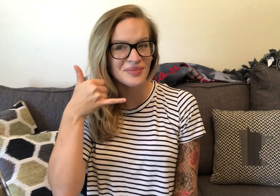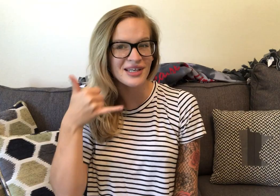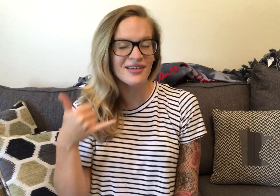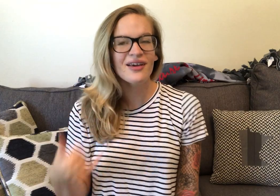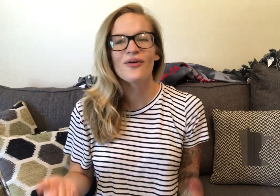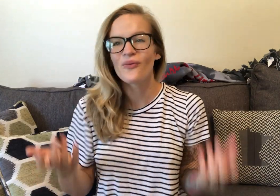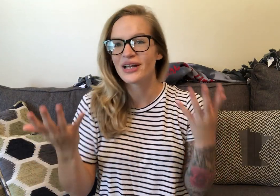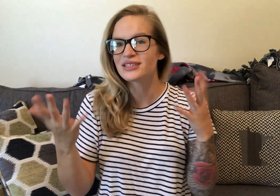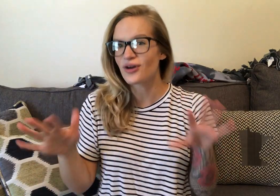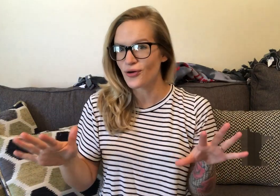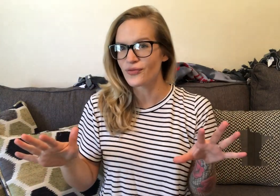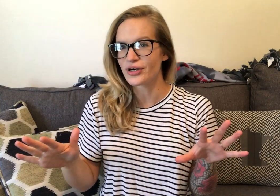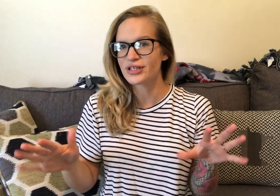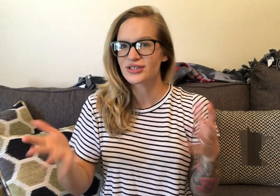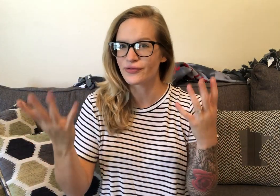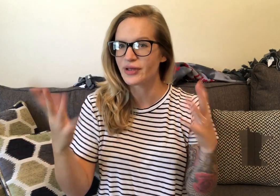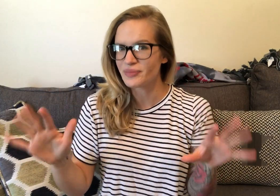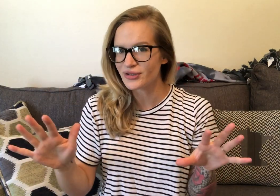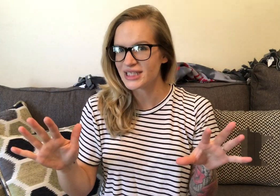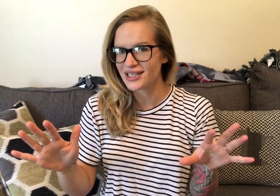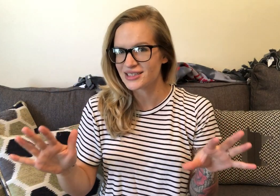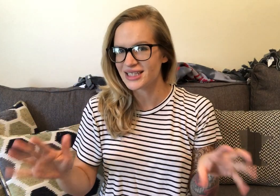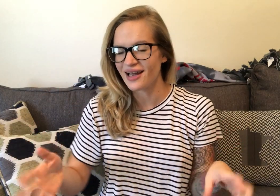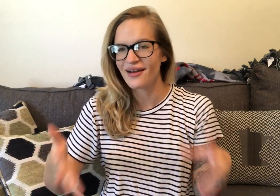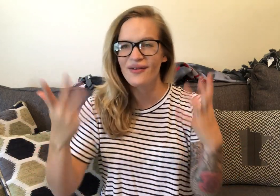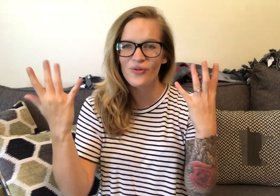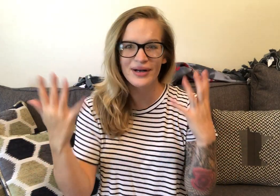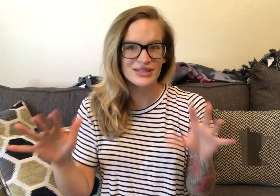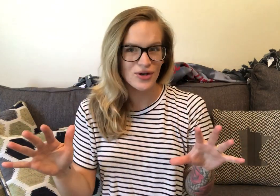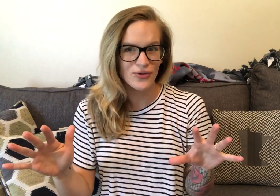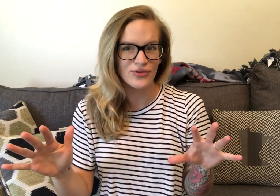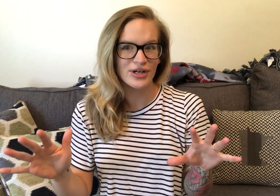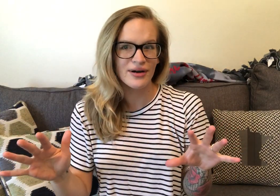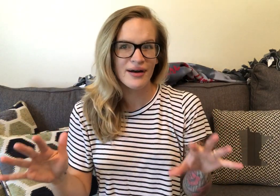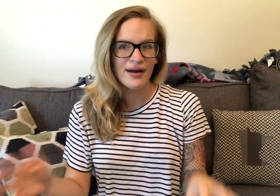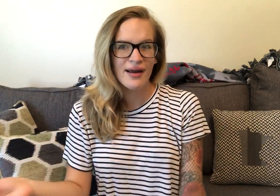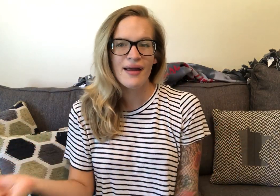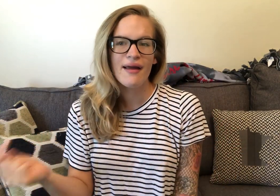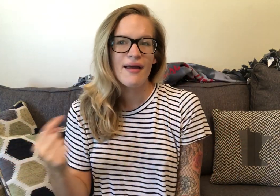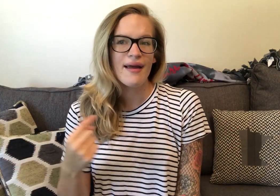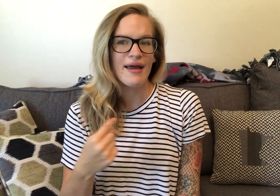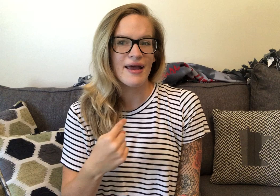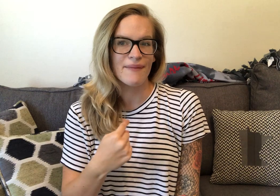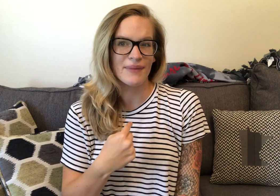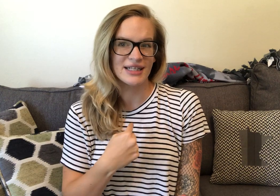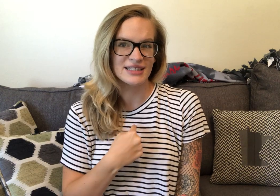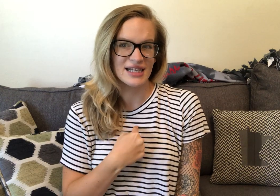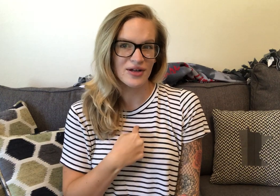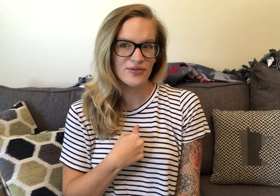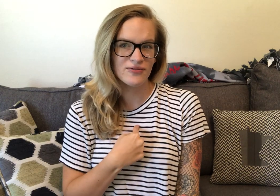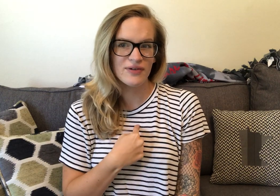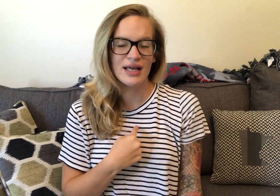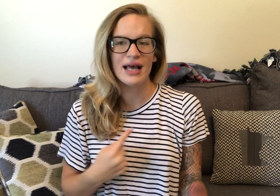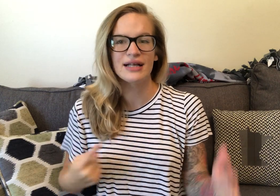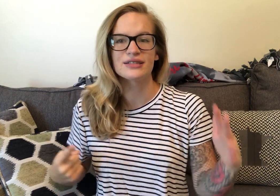me when it's over. So flip those hands again when it's over. And myself has